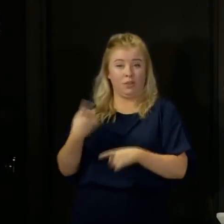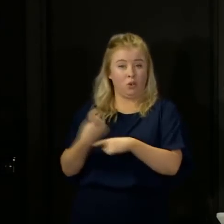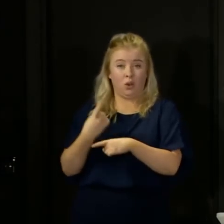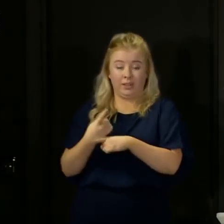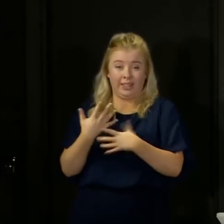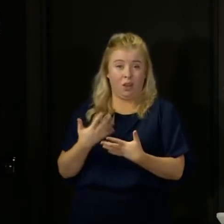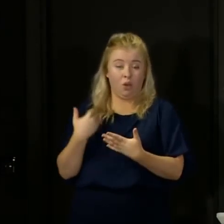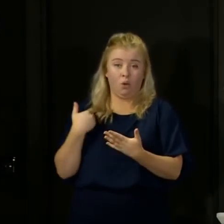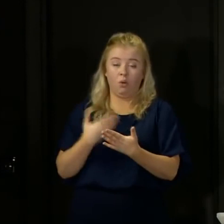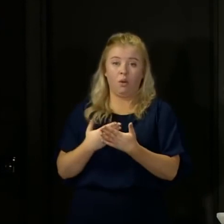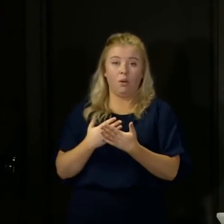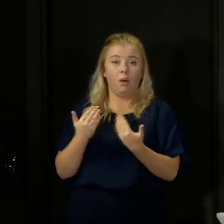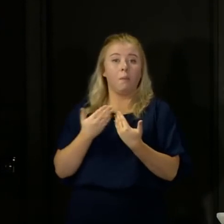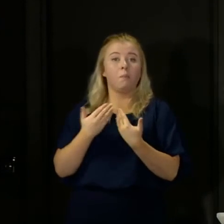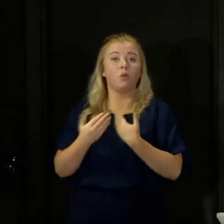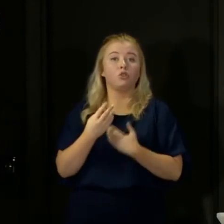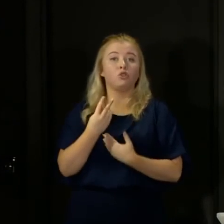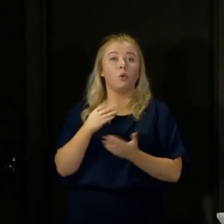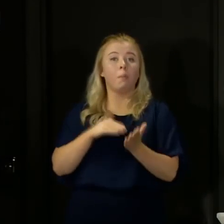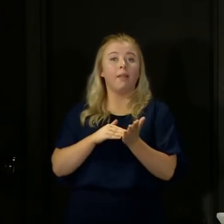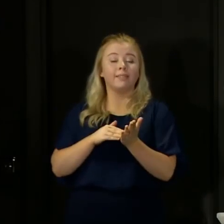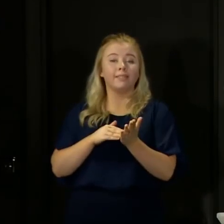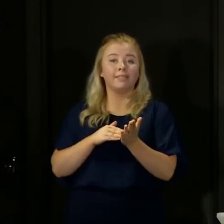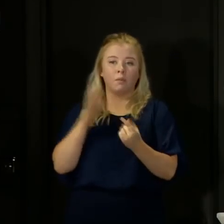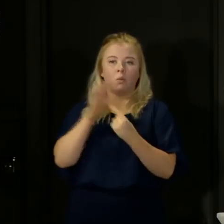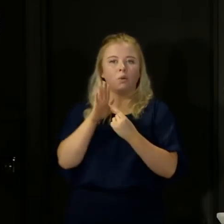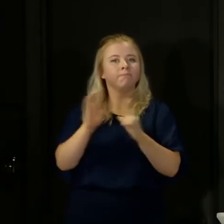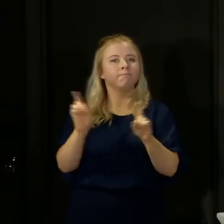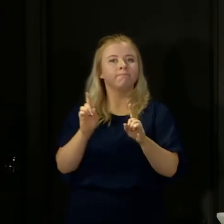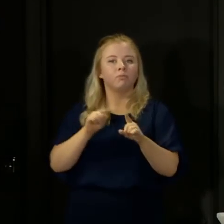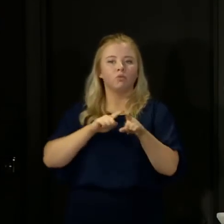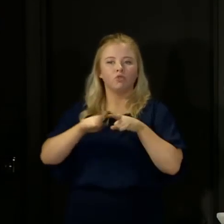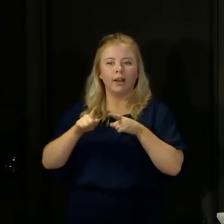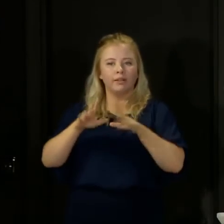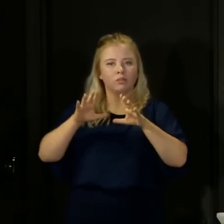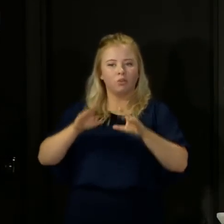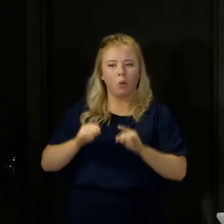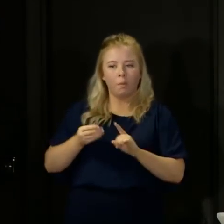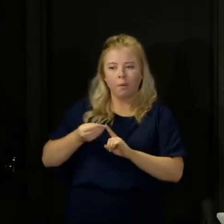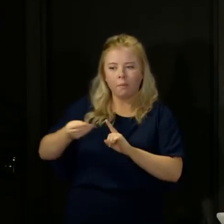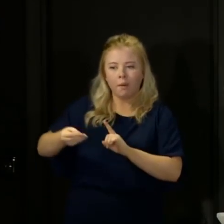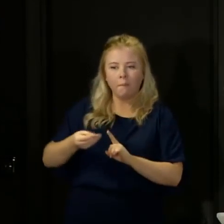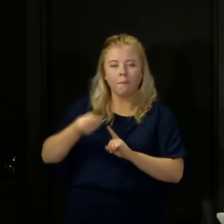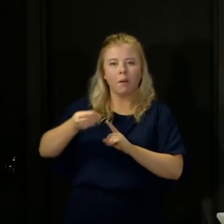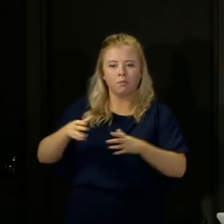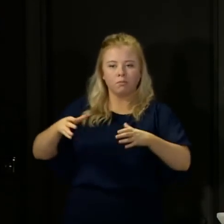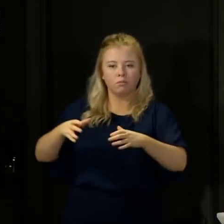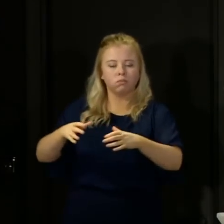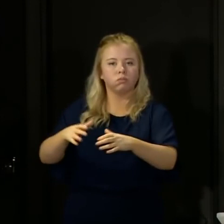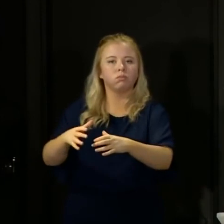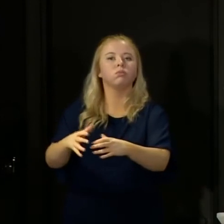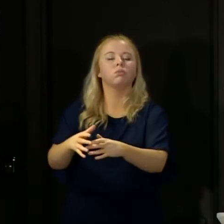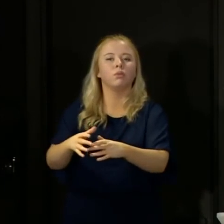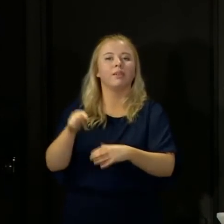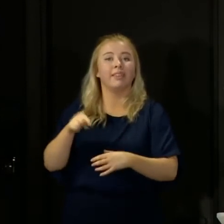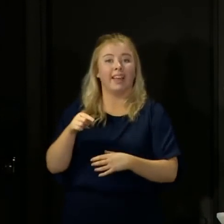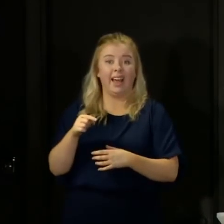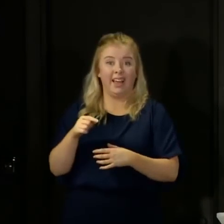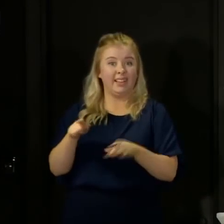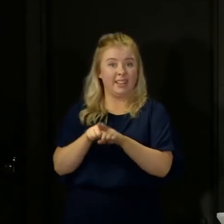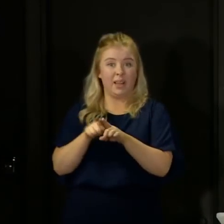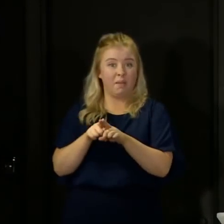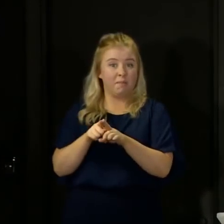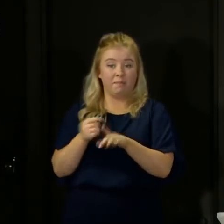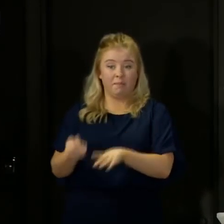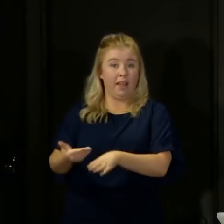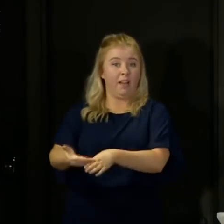more than two months about the importance of slowing the spread of the virus, which is what drove us at an earlier stage and what